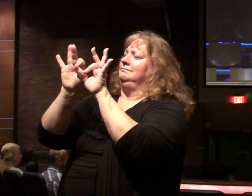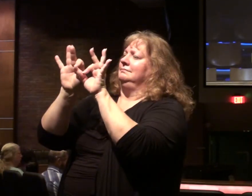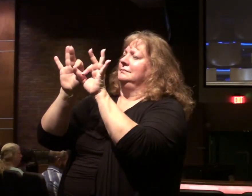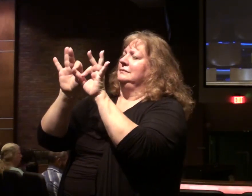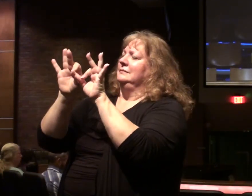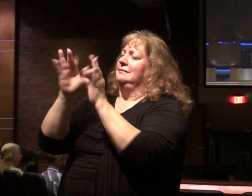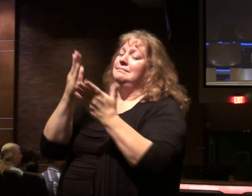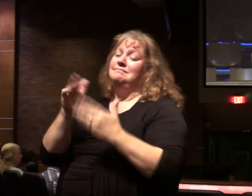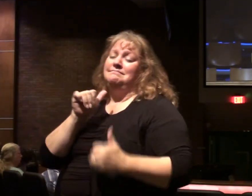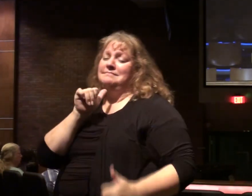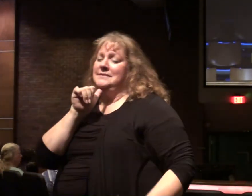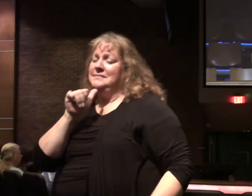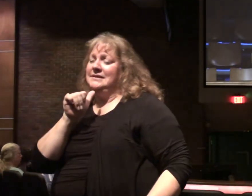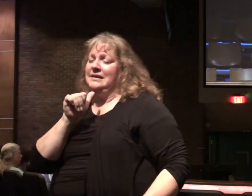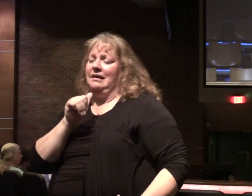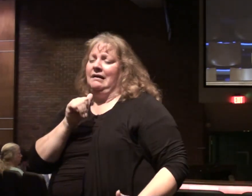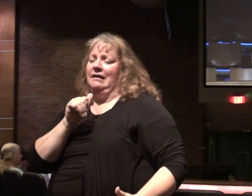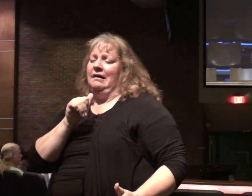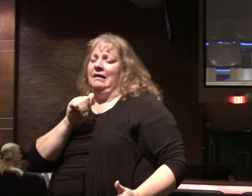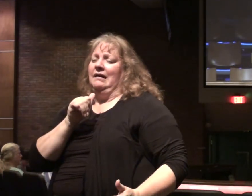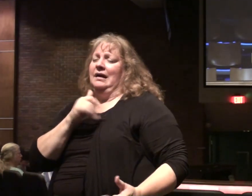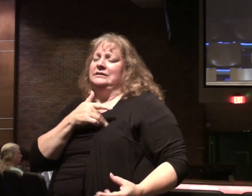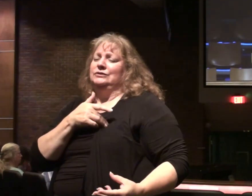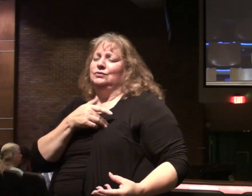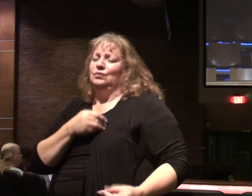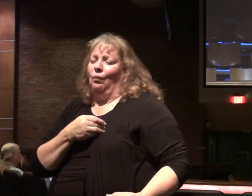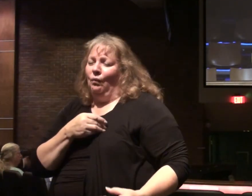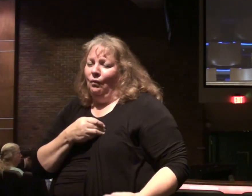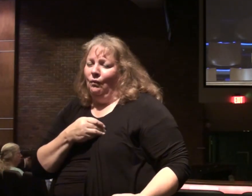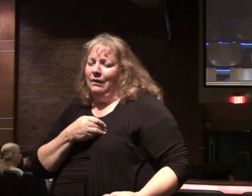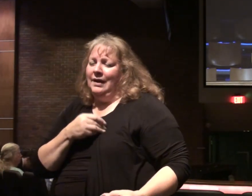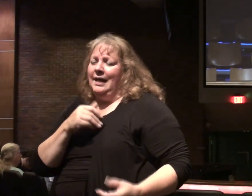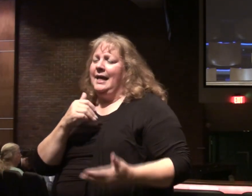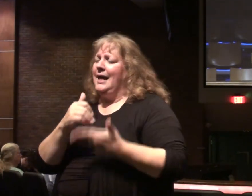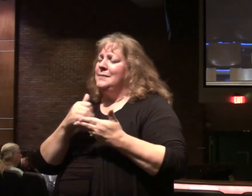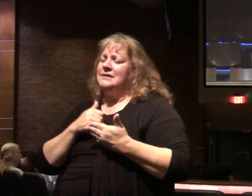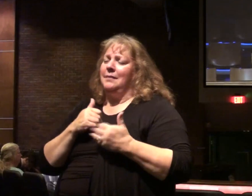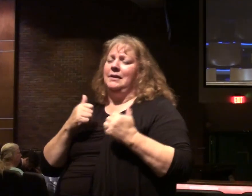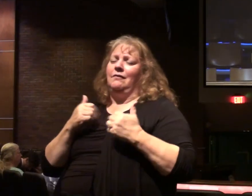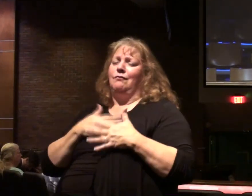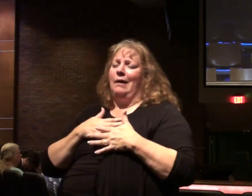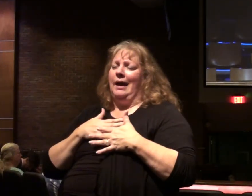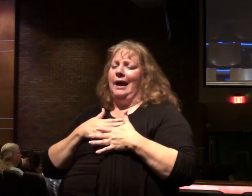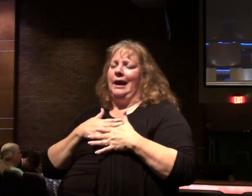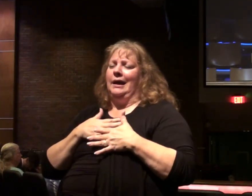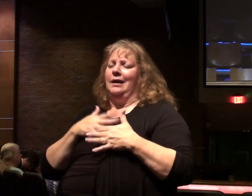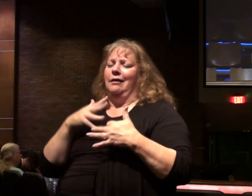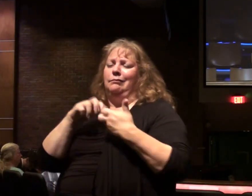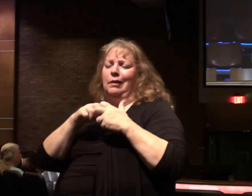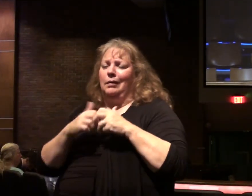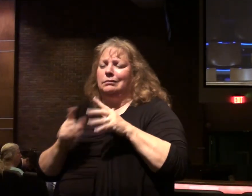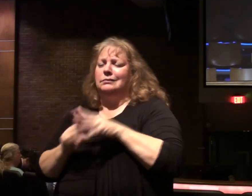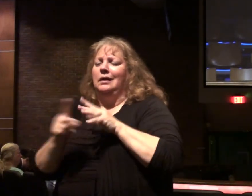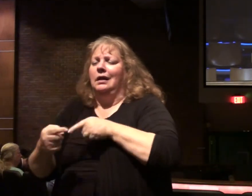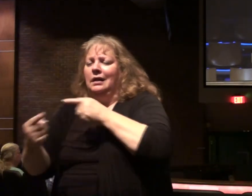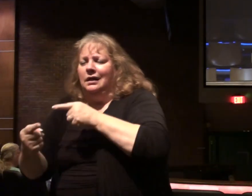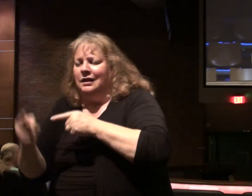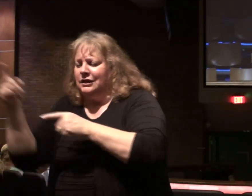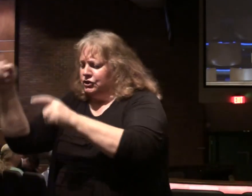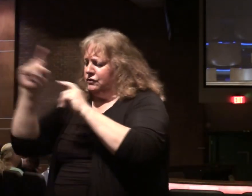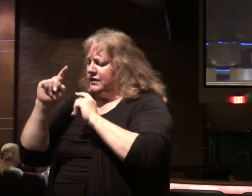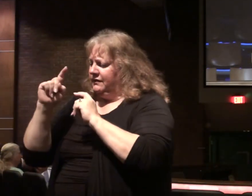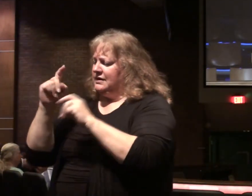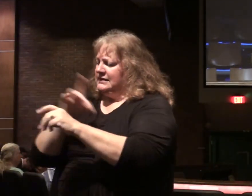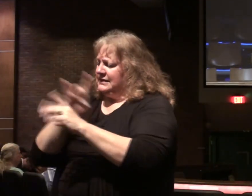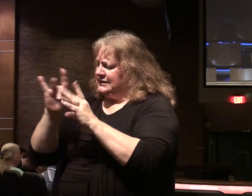Lord, may we not soften on the truth of your Son, may we not shy away from difficulty. You've given us a spirit